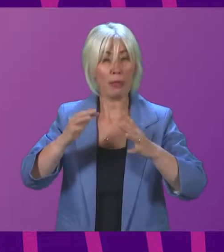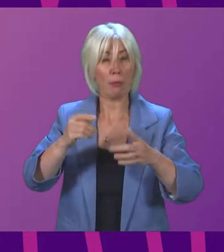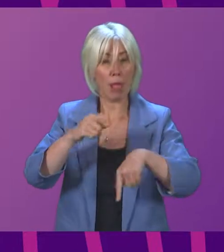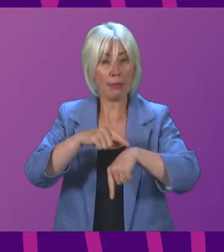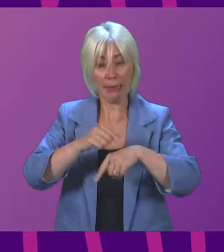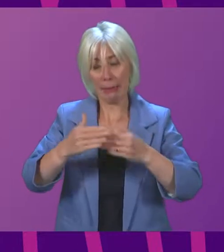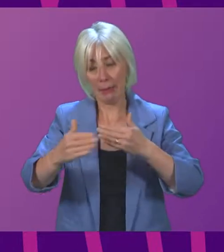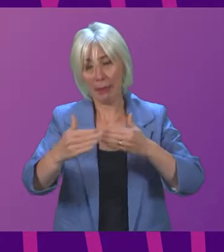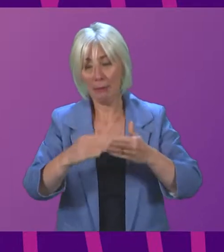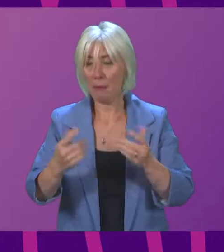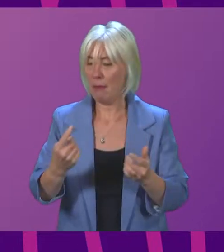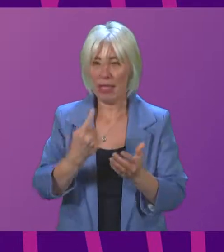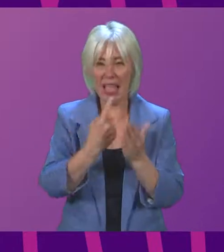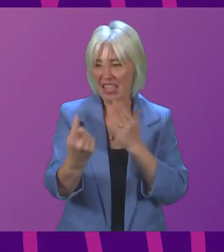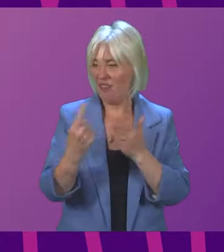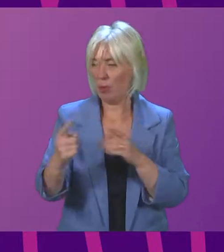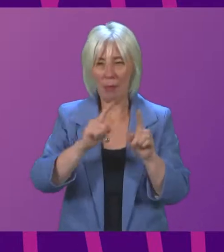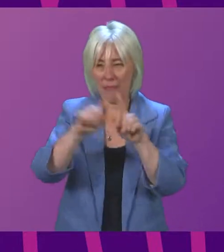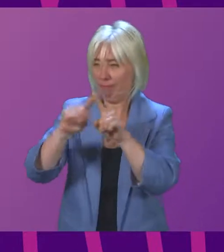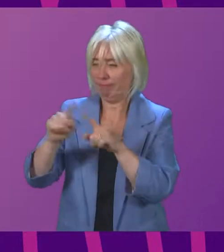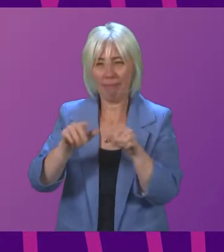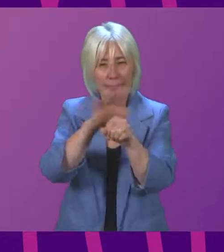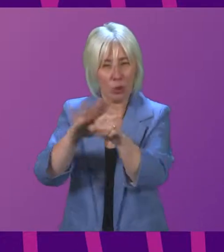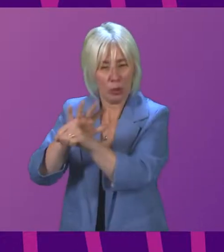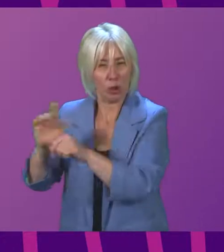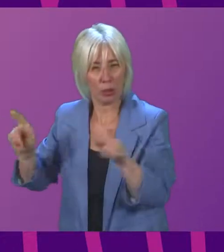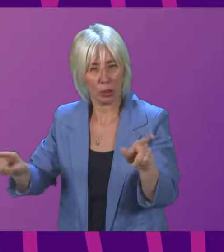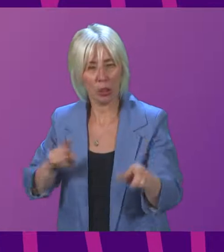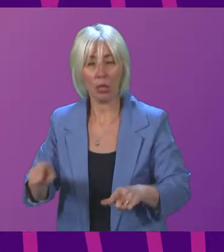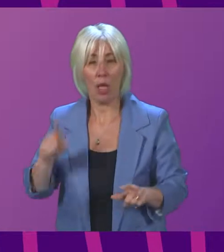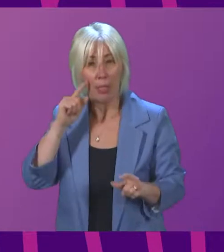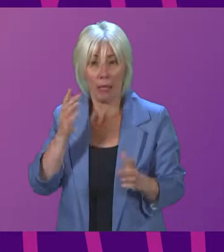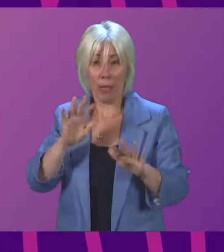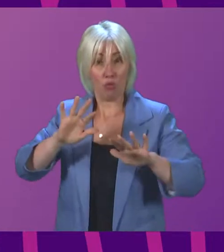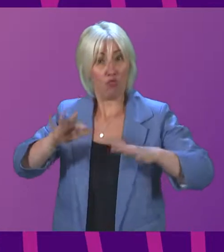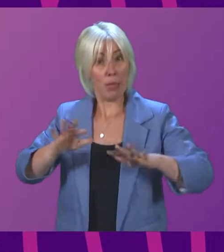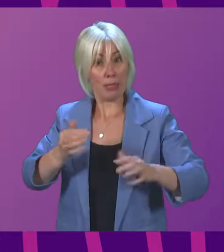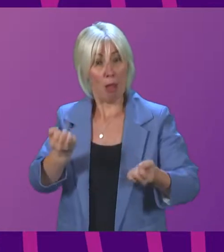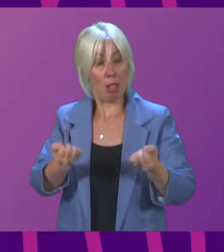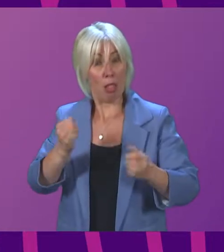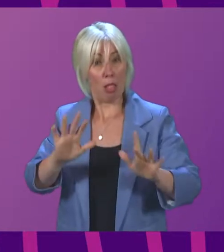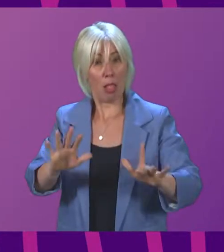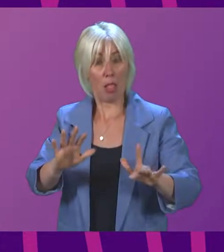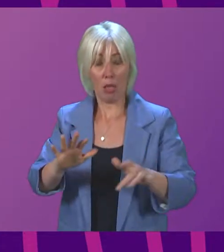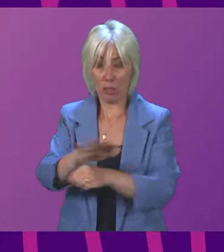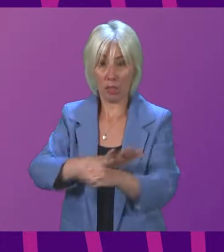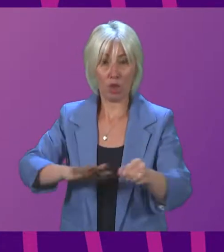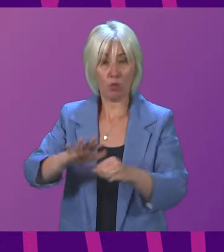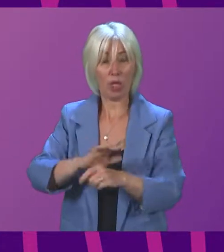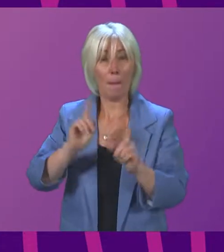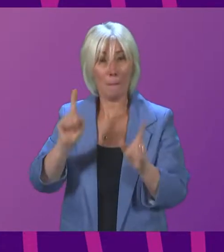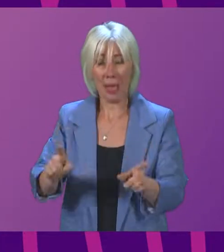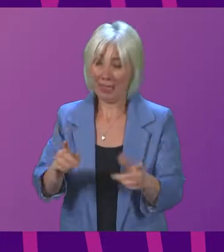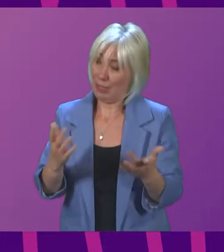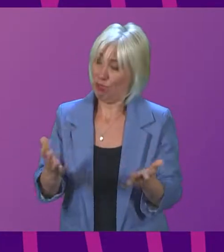taking into account individual circumstances. I think that is a reasonable position. mean, at the end of the day, this is